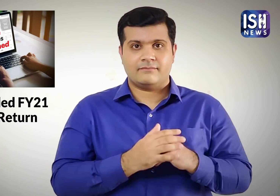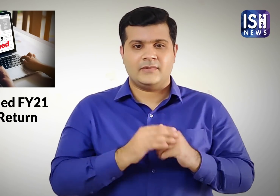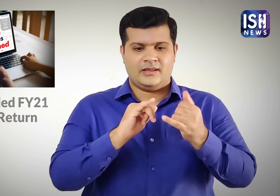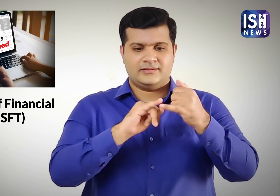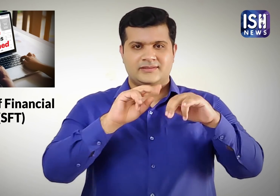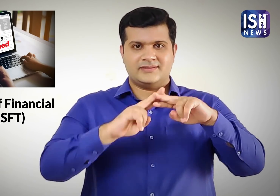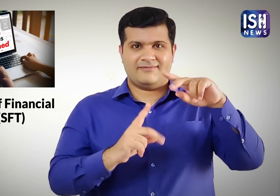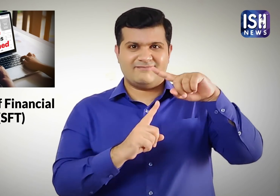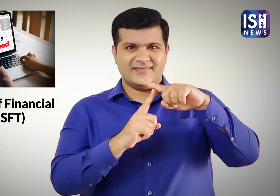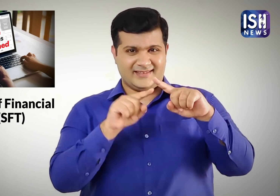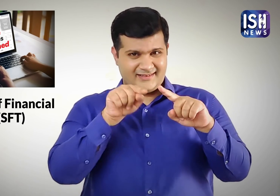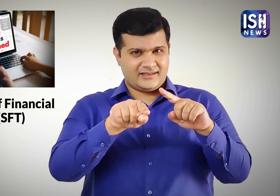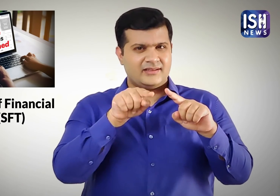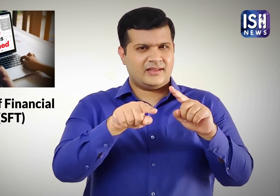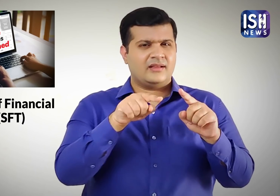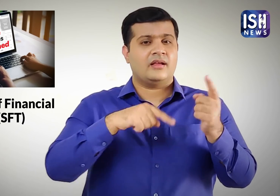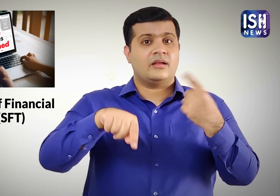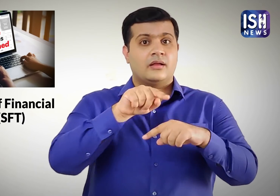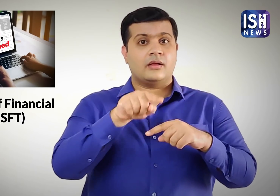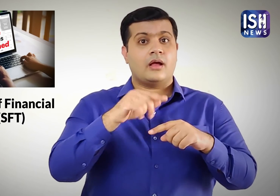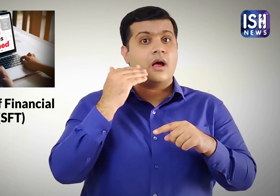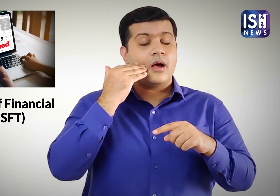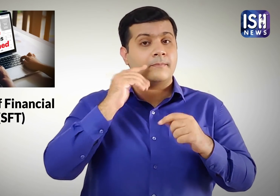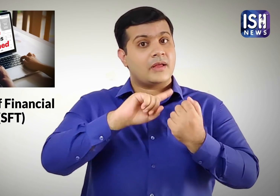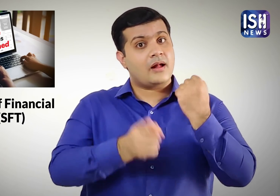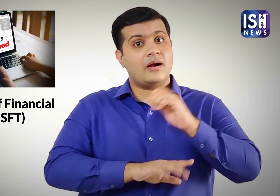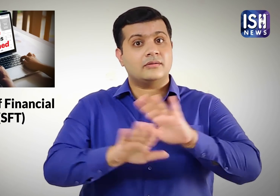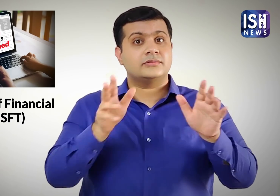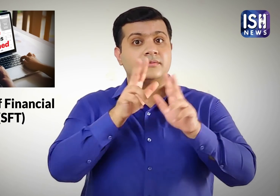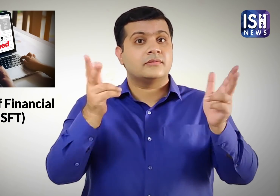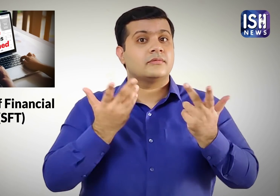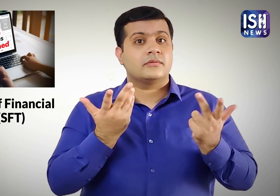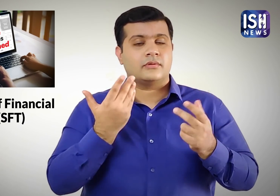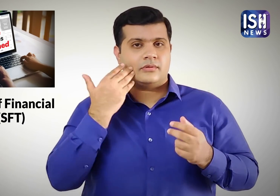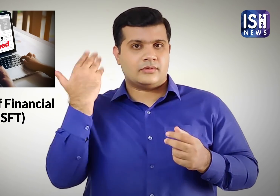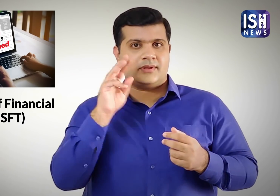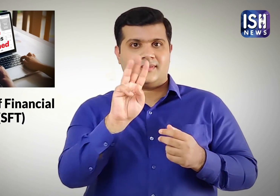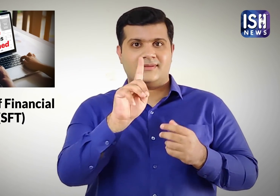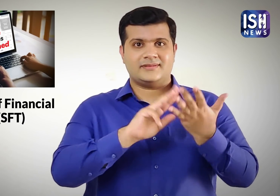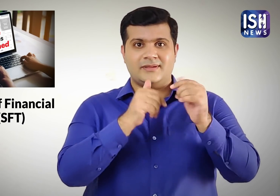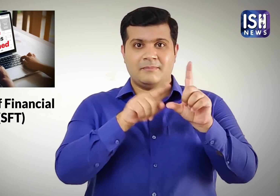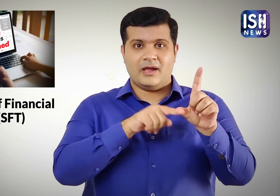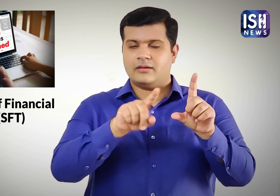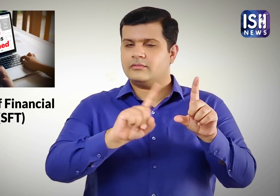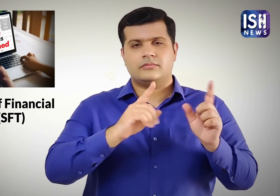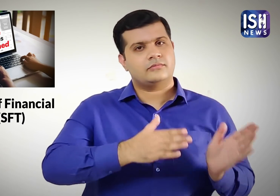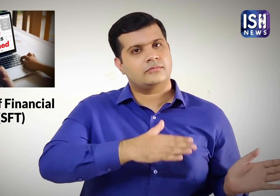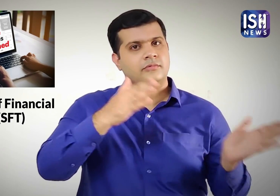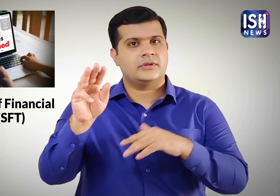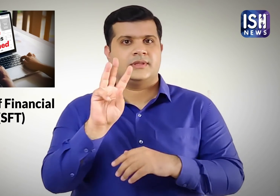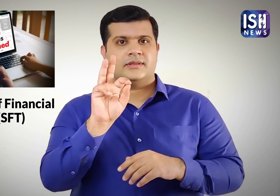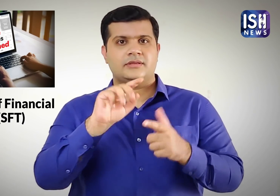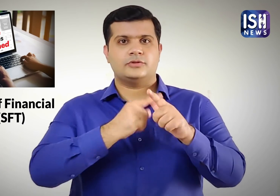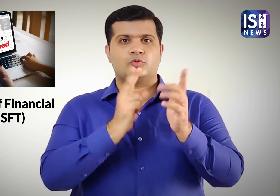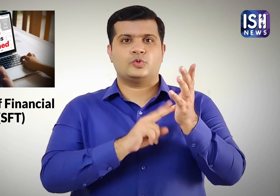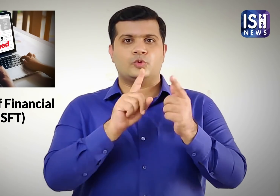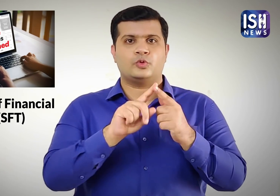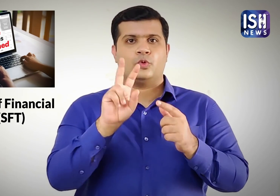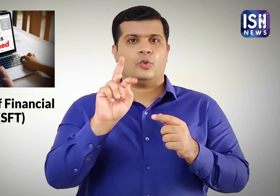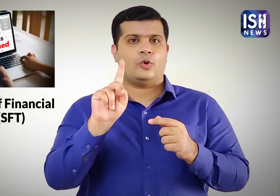Statement of Financial Transaction due date, which was 31st May 2021 has been extended